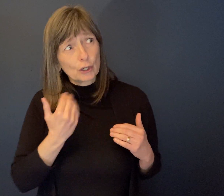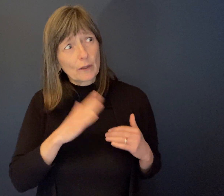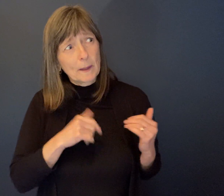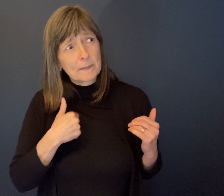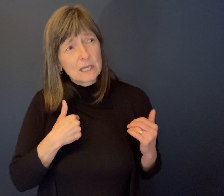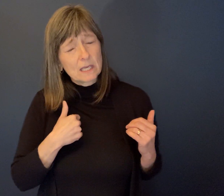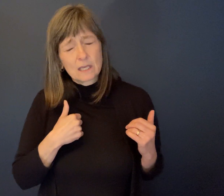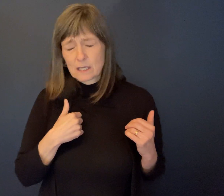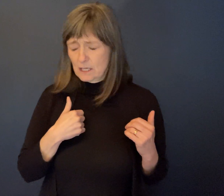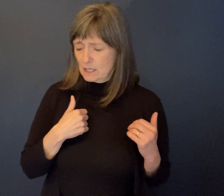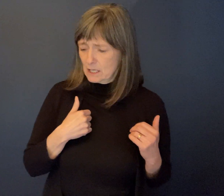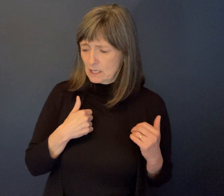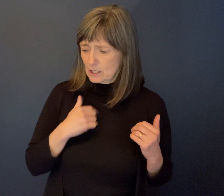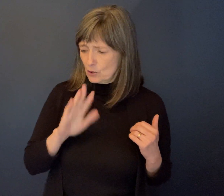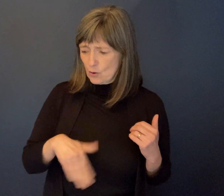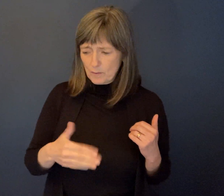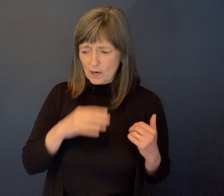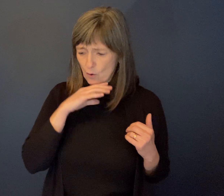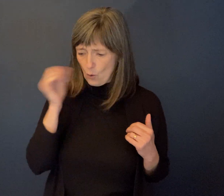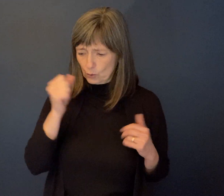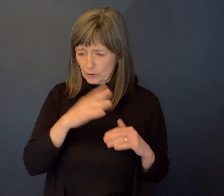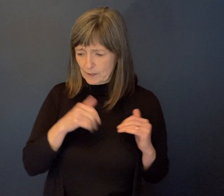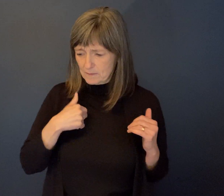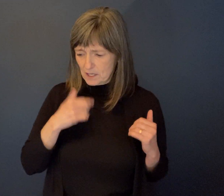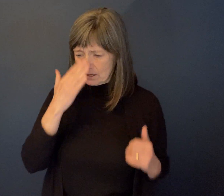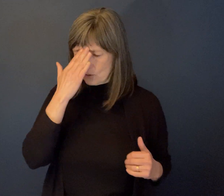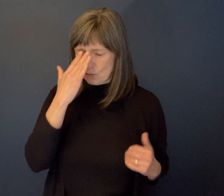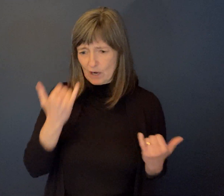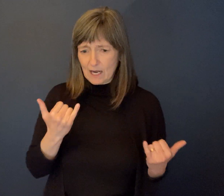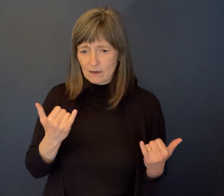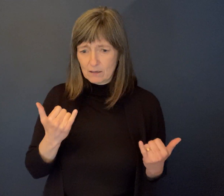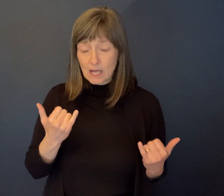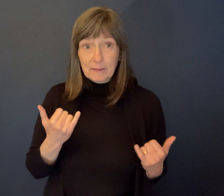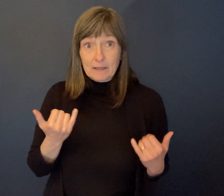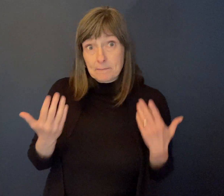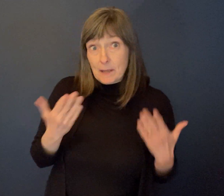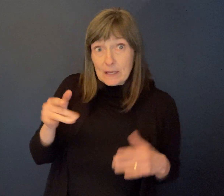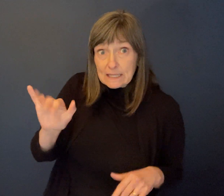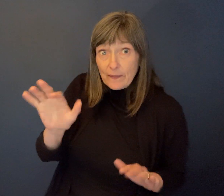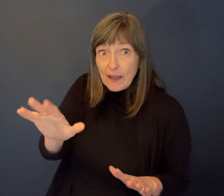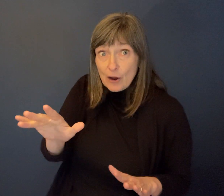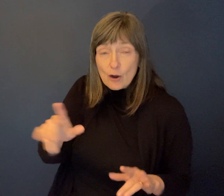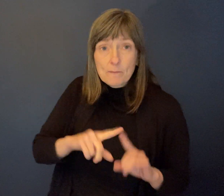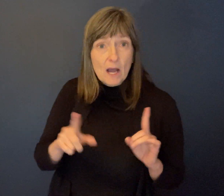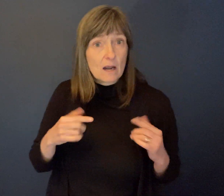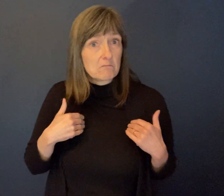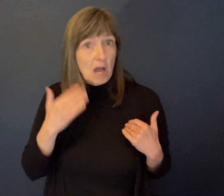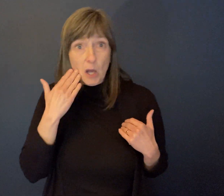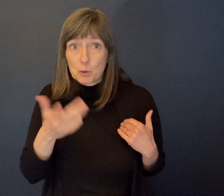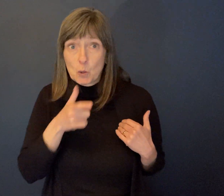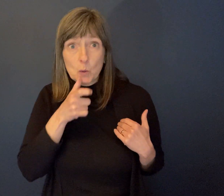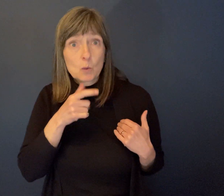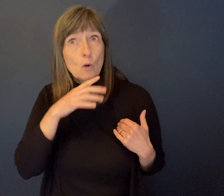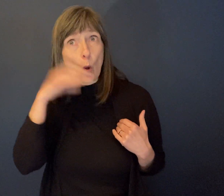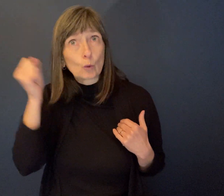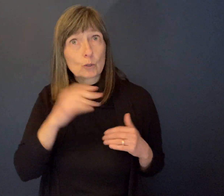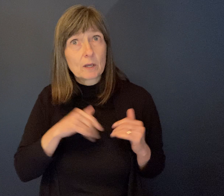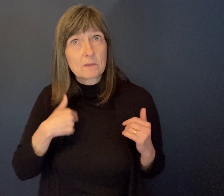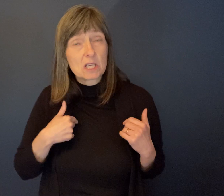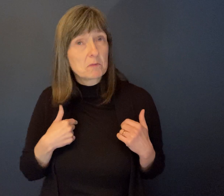actually, I don't know anybody older than me with spina bifida right now. That's not to say they're not there. I just don't know them yet. And not